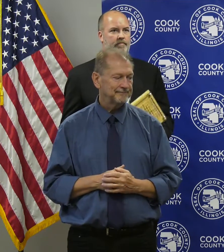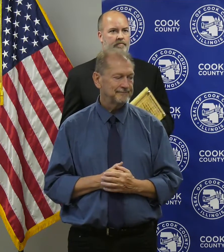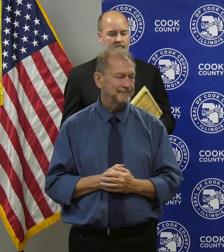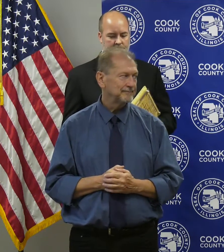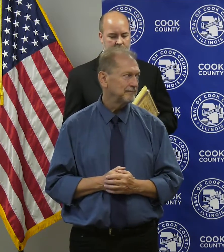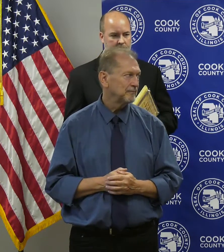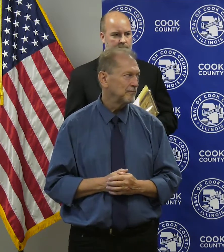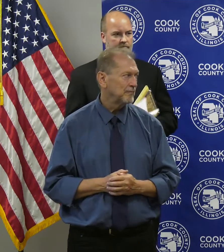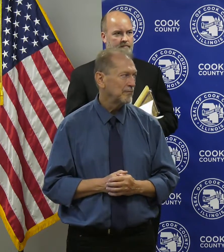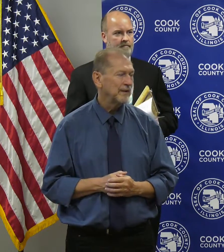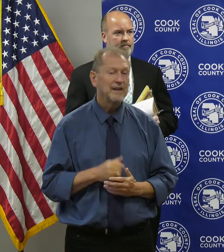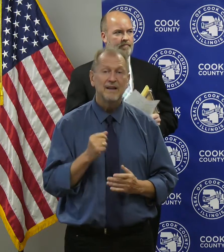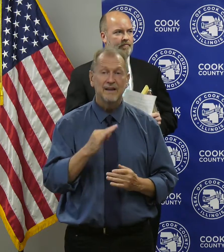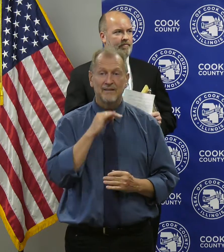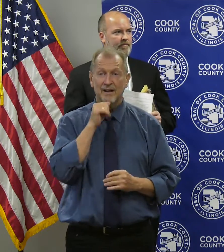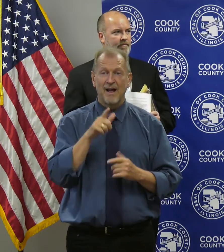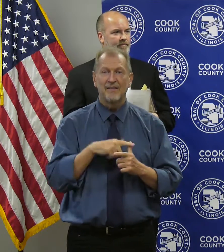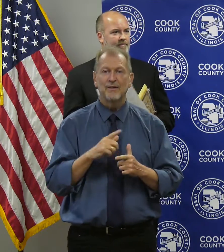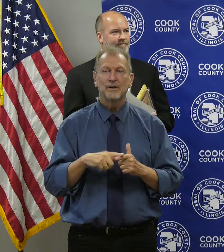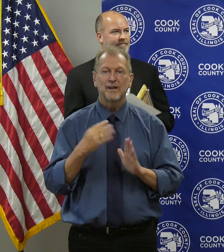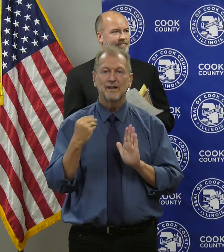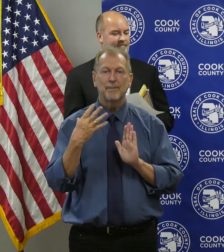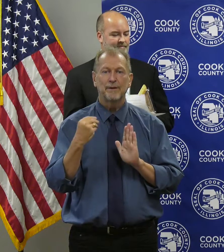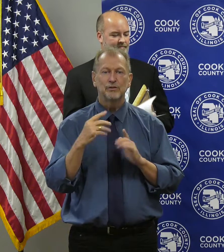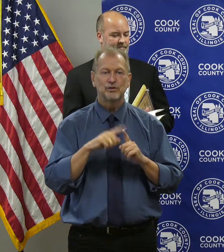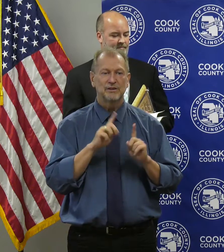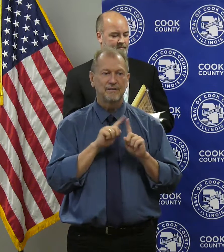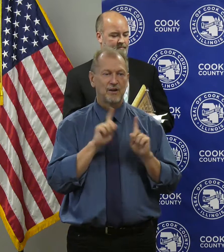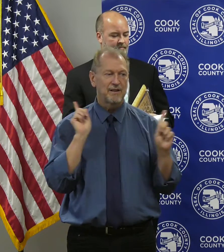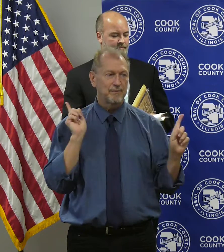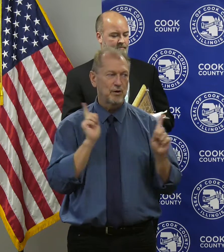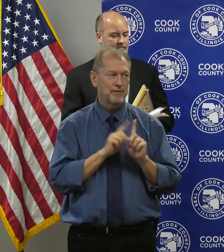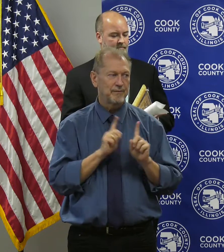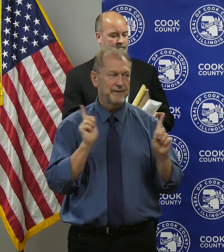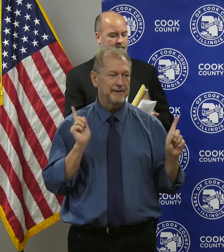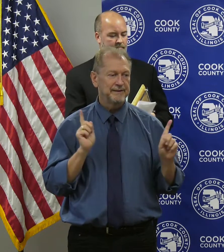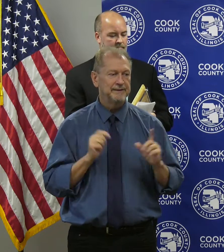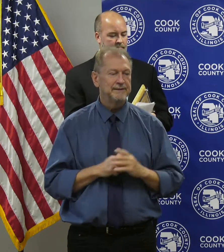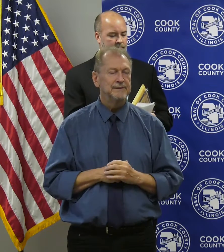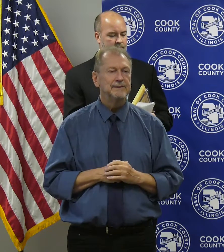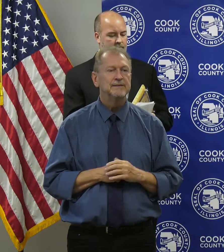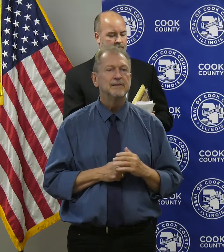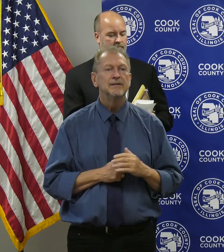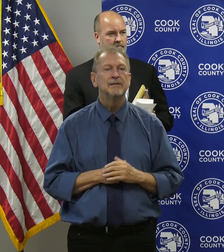If not, we'll take pictures in front of the podium. Are there any questions on the press line?